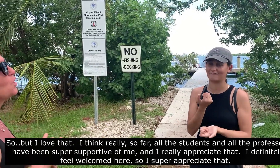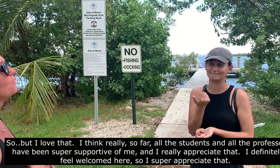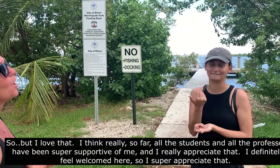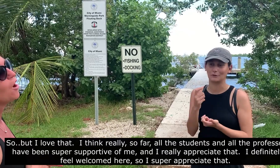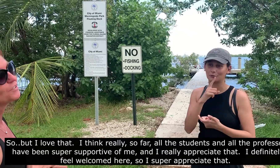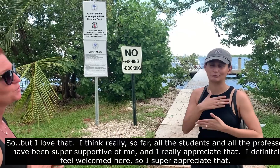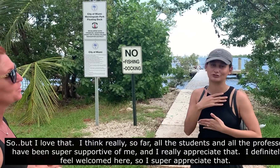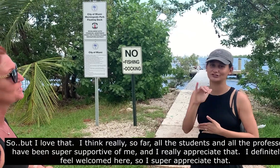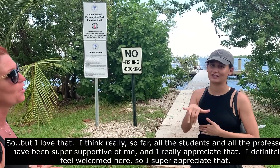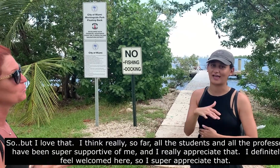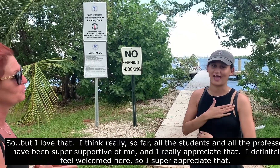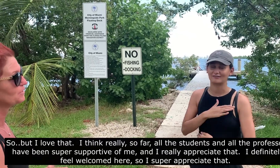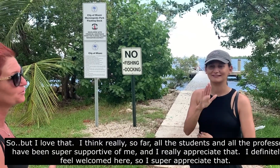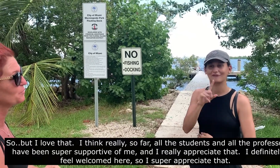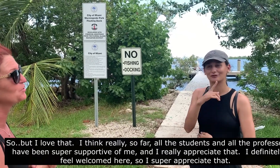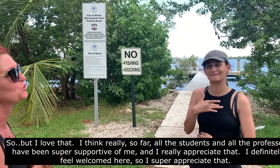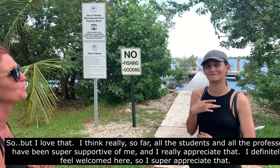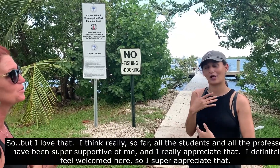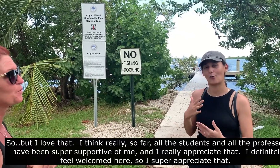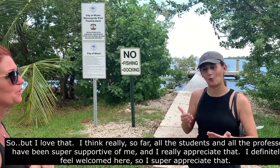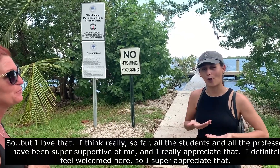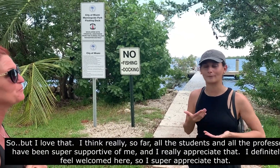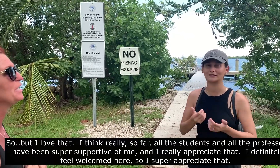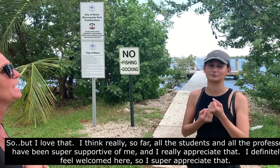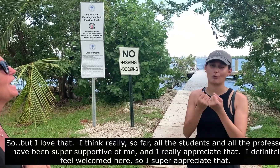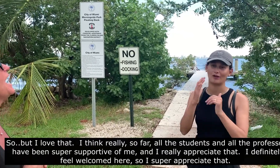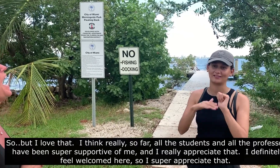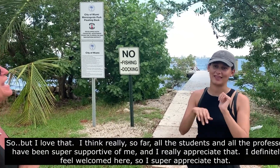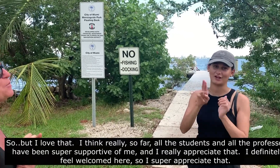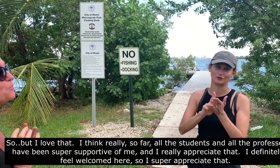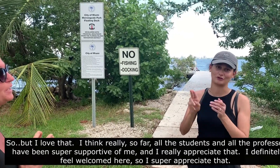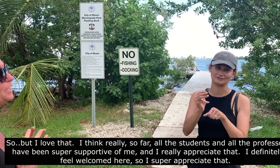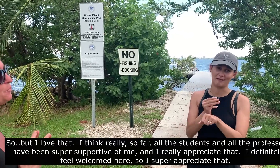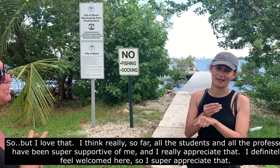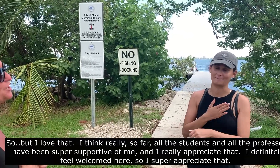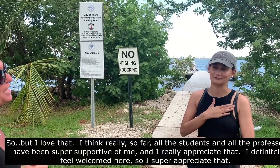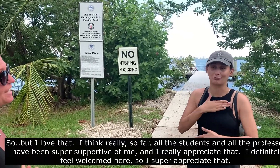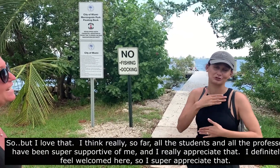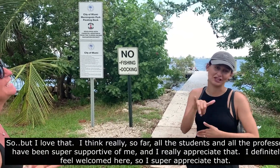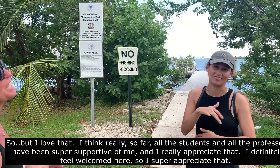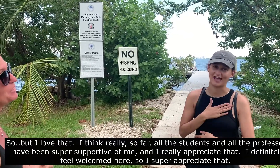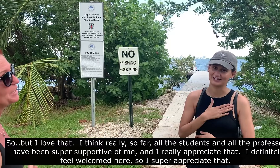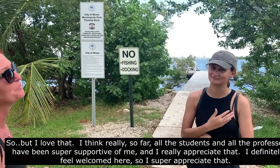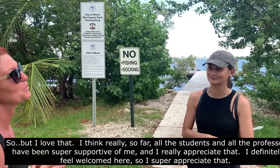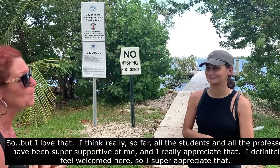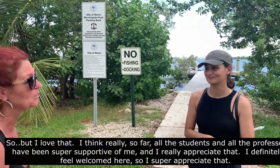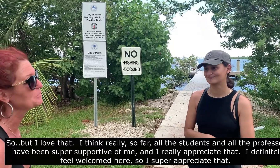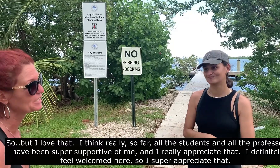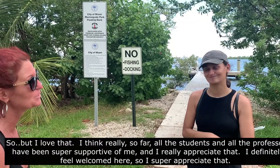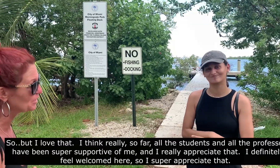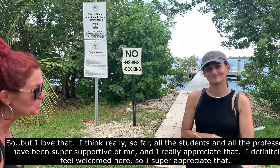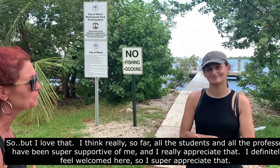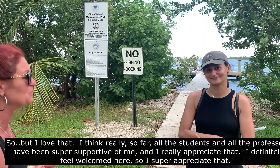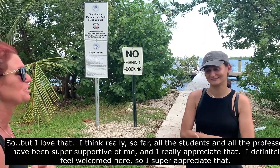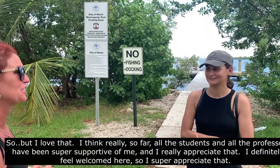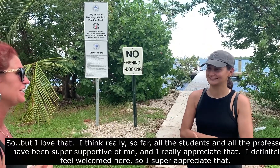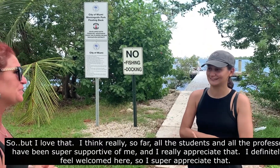so far, all the students and all the professors have been super supportive of me. And I really appreciate that. I definitely feel welcomed here. So I super appreciate it.